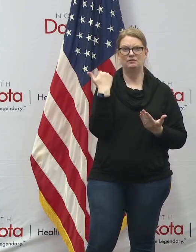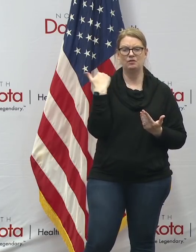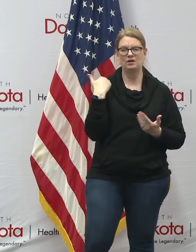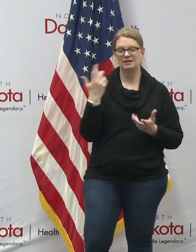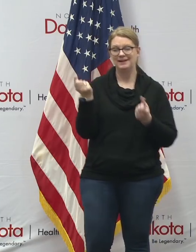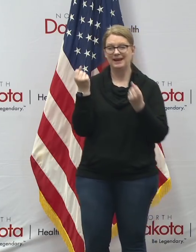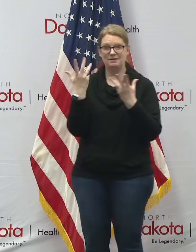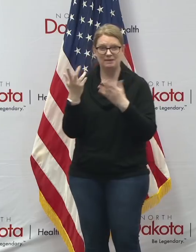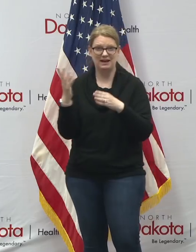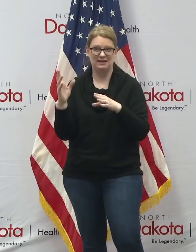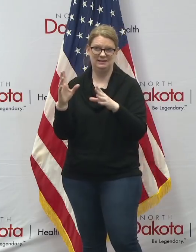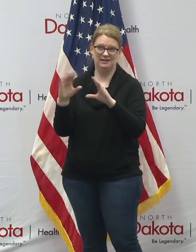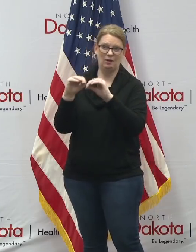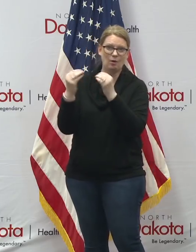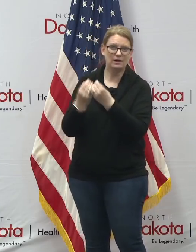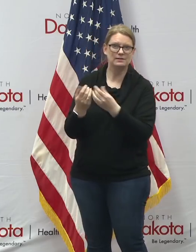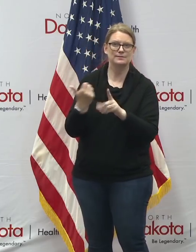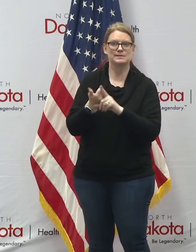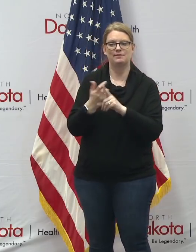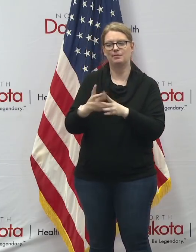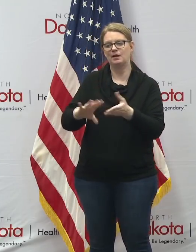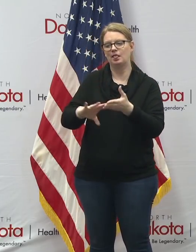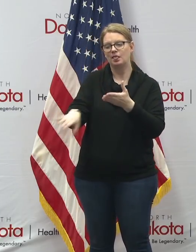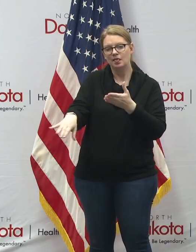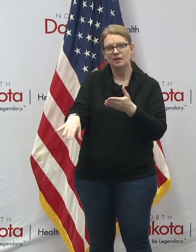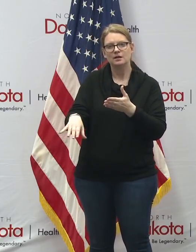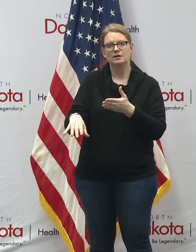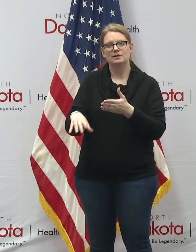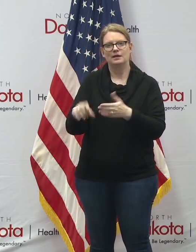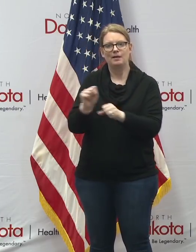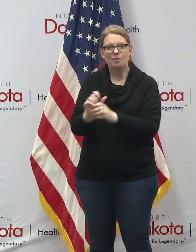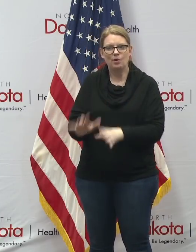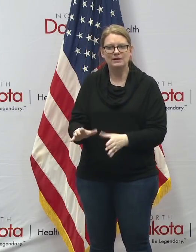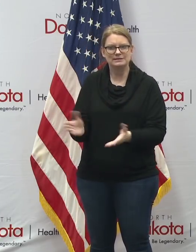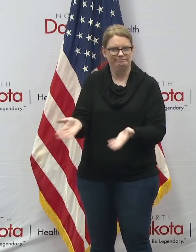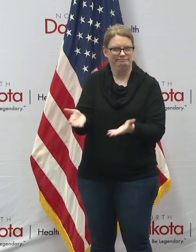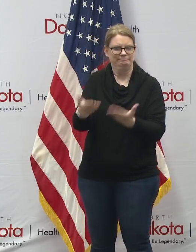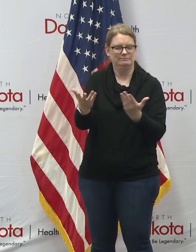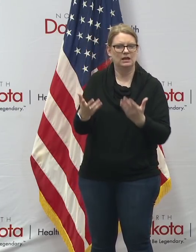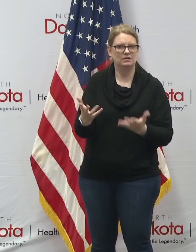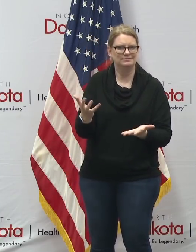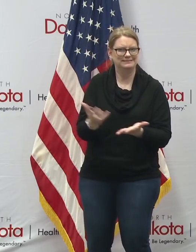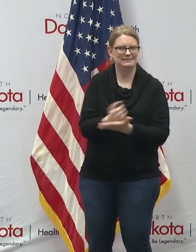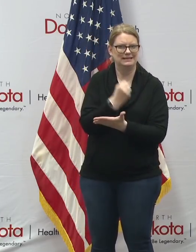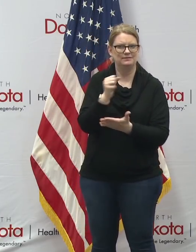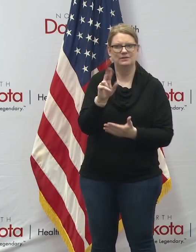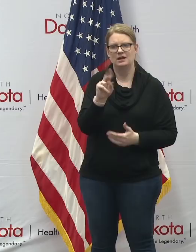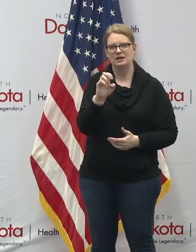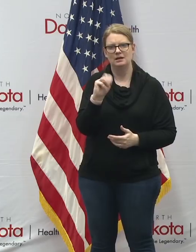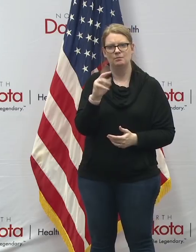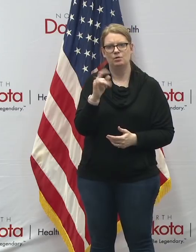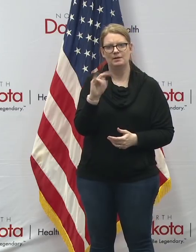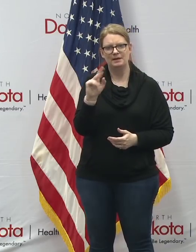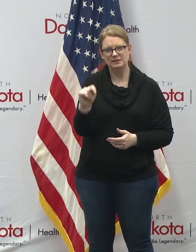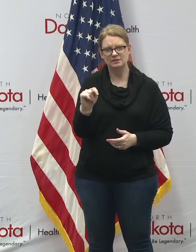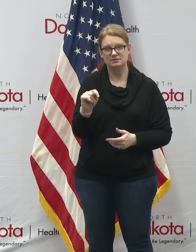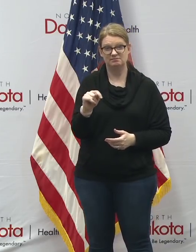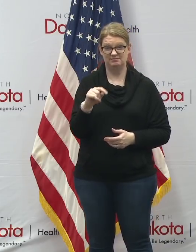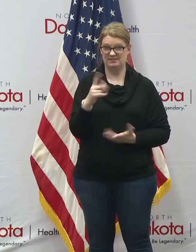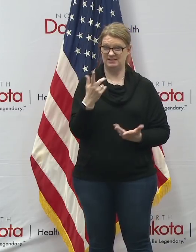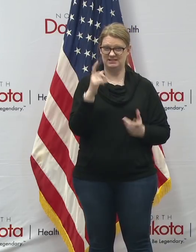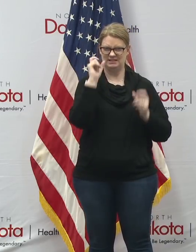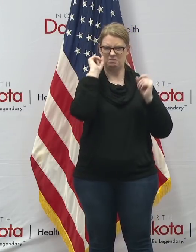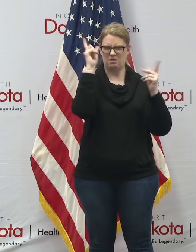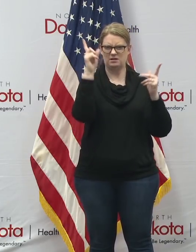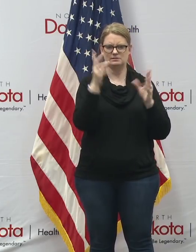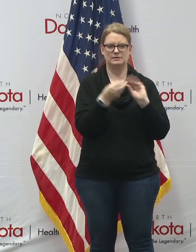that are going to be furloughing employees and encourage them to pursue unemployment so i i we should not be surprised if